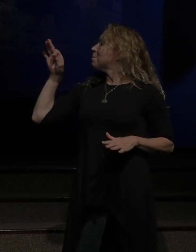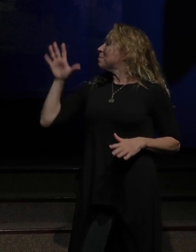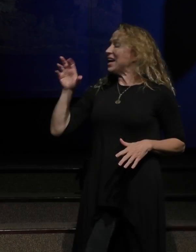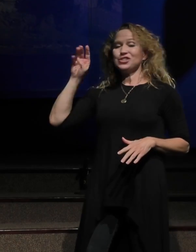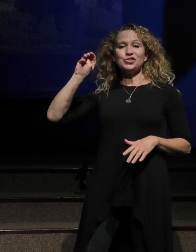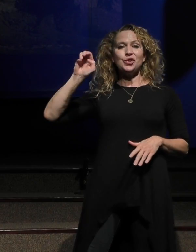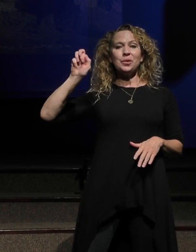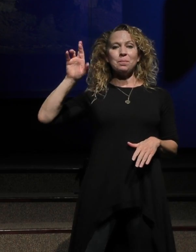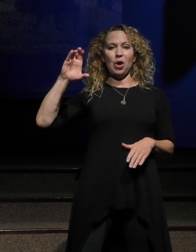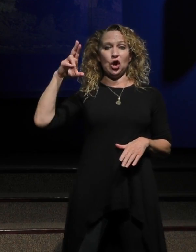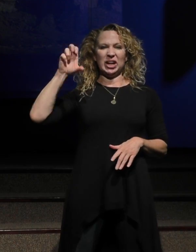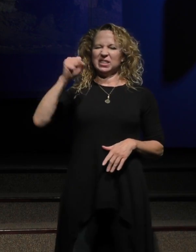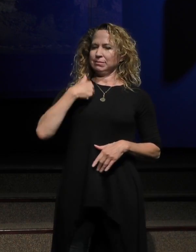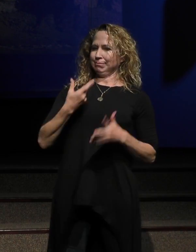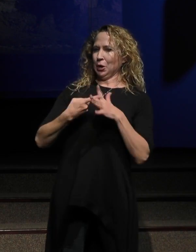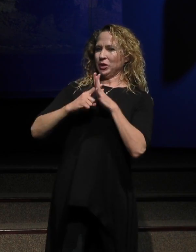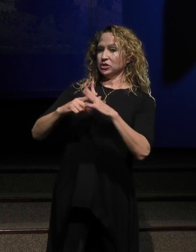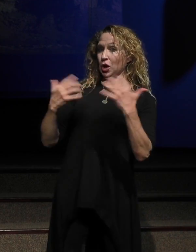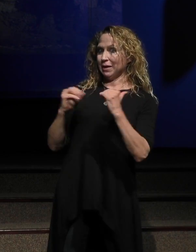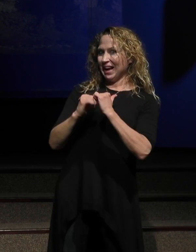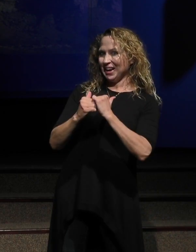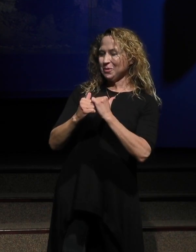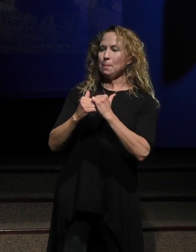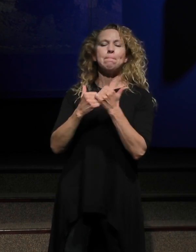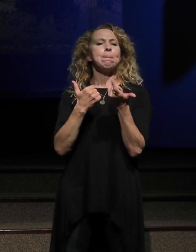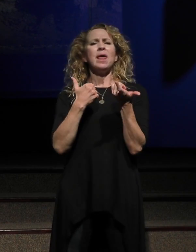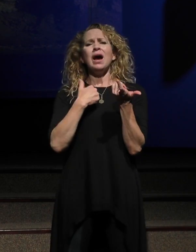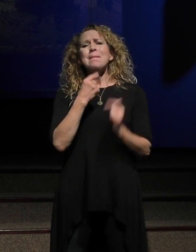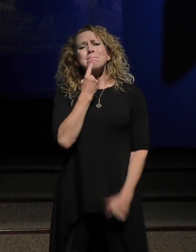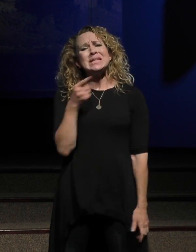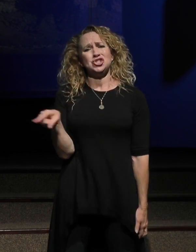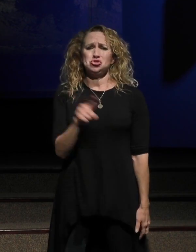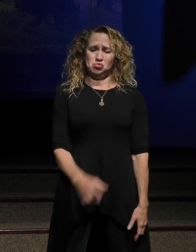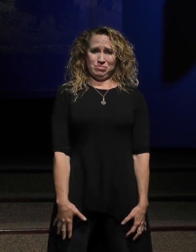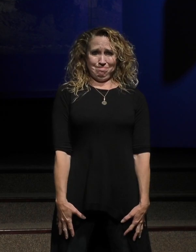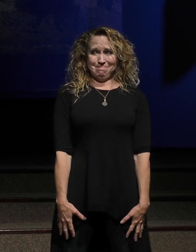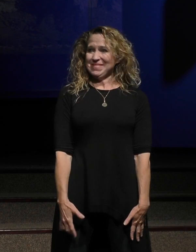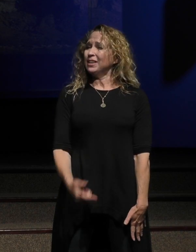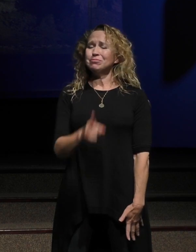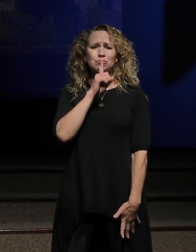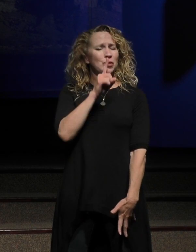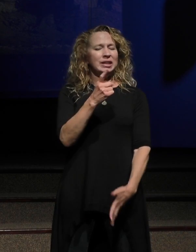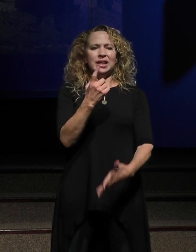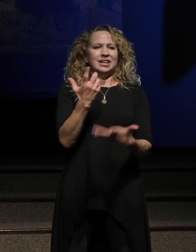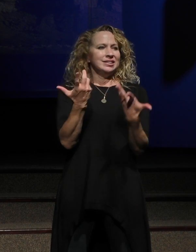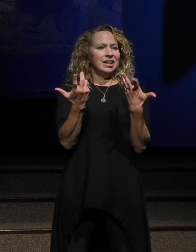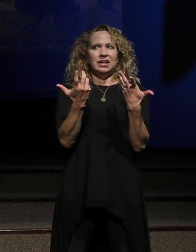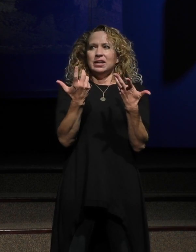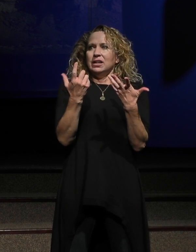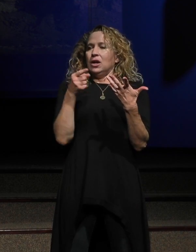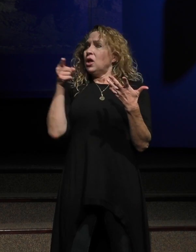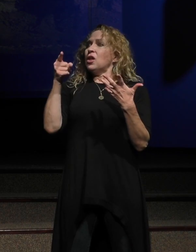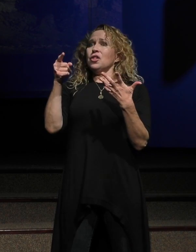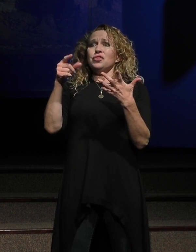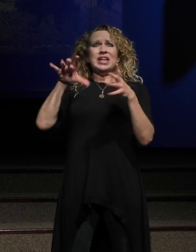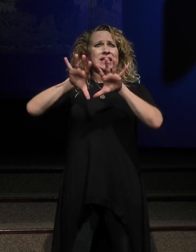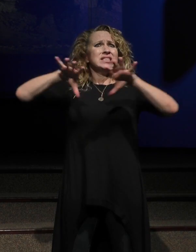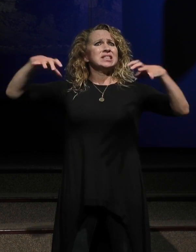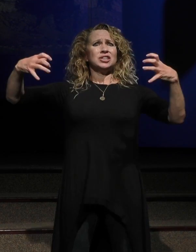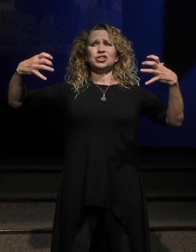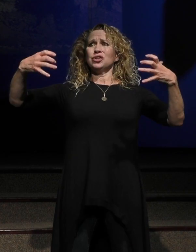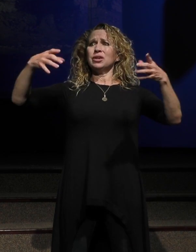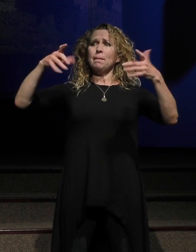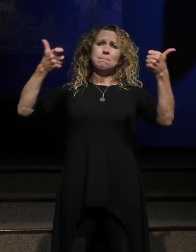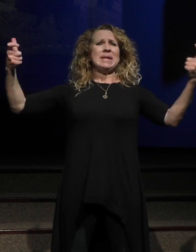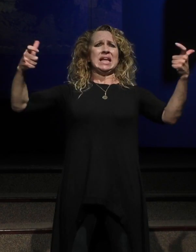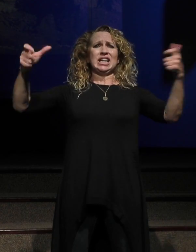Hey, I just want to start off by saying this, that I miss you all. I got to tell you, it is, the echo in this empty